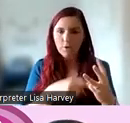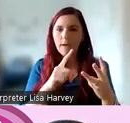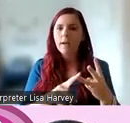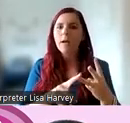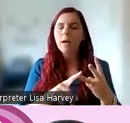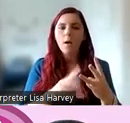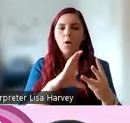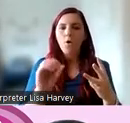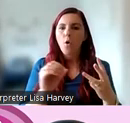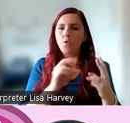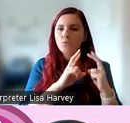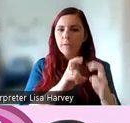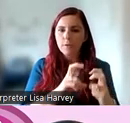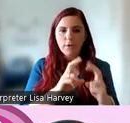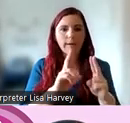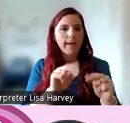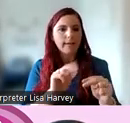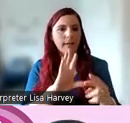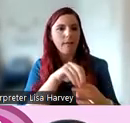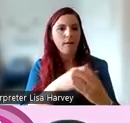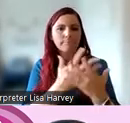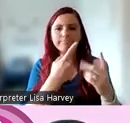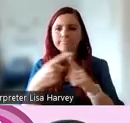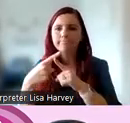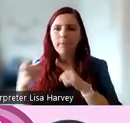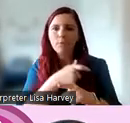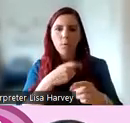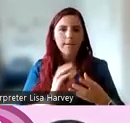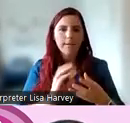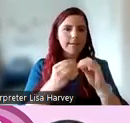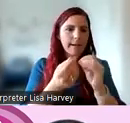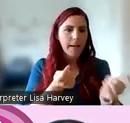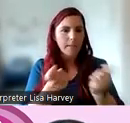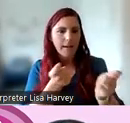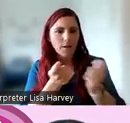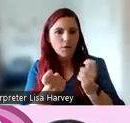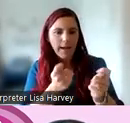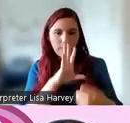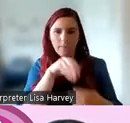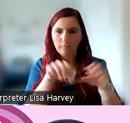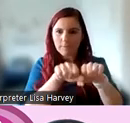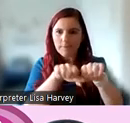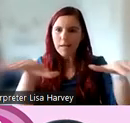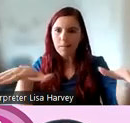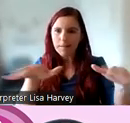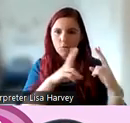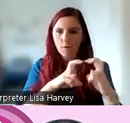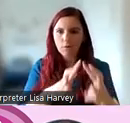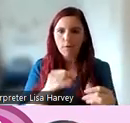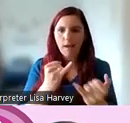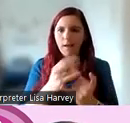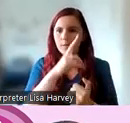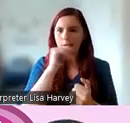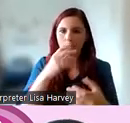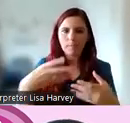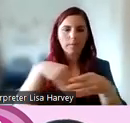Co-researchers can get involved in a variety of roles in designing, managing, undertaking and disseminating research, such as contributing to